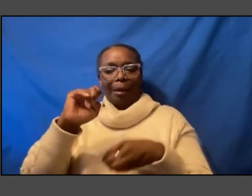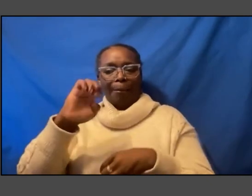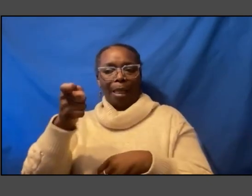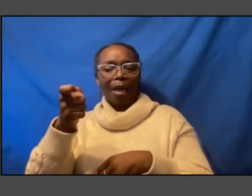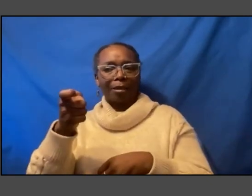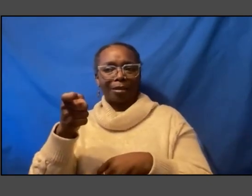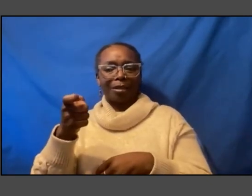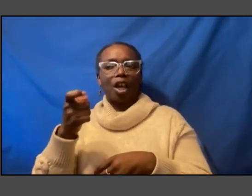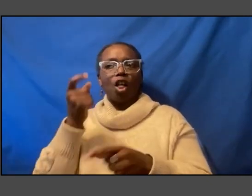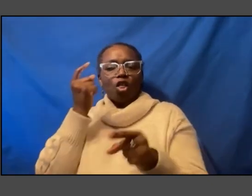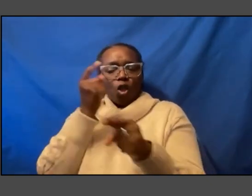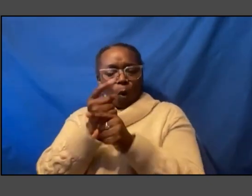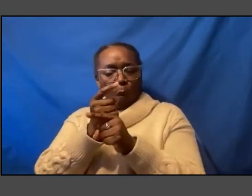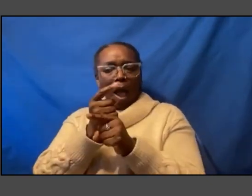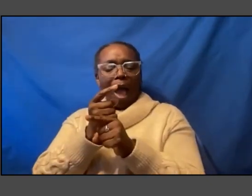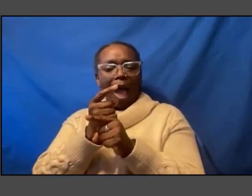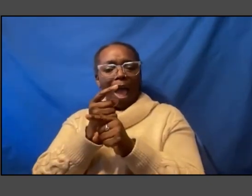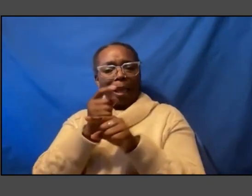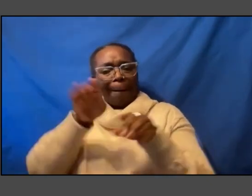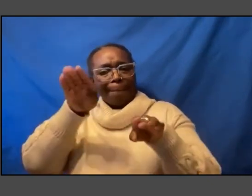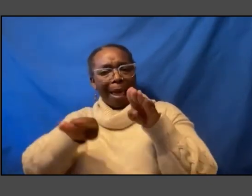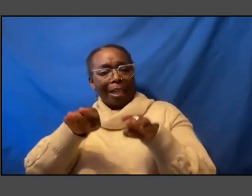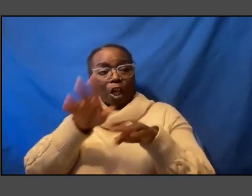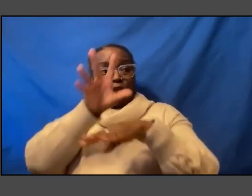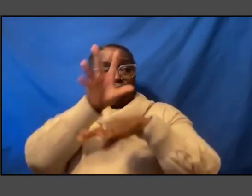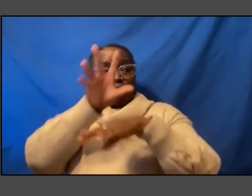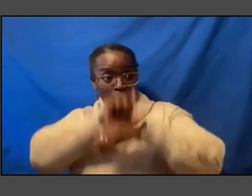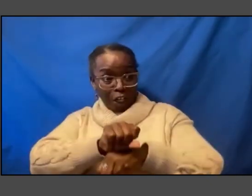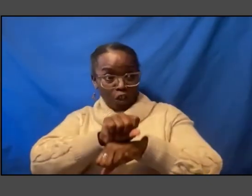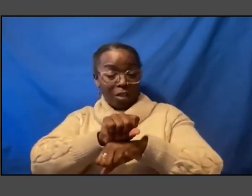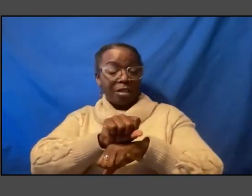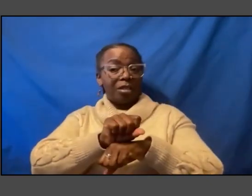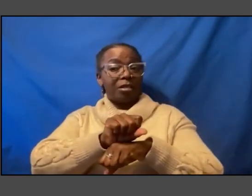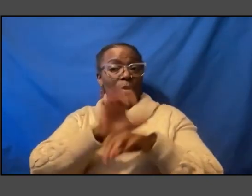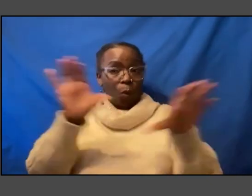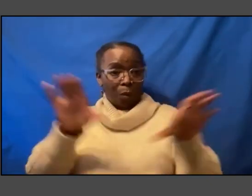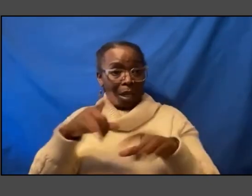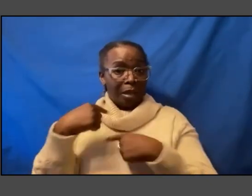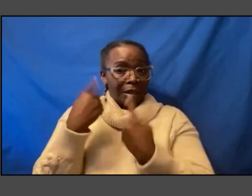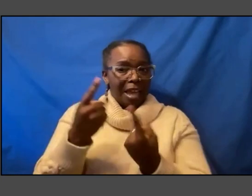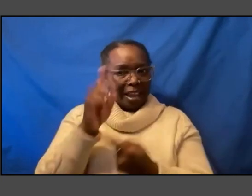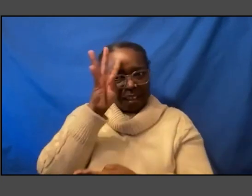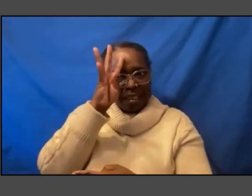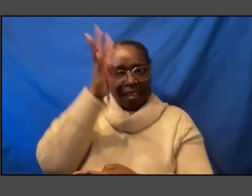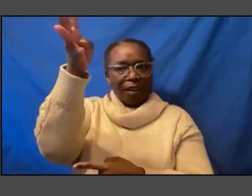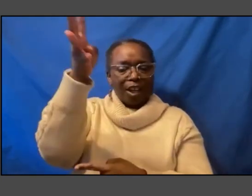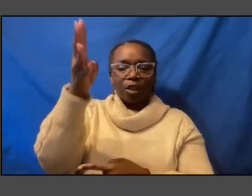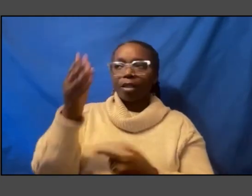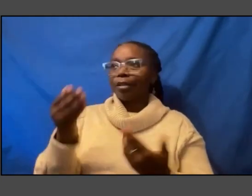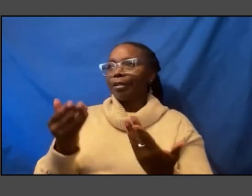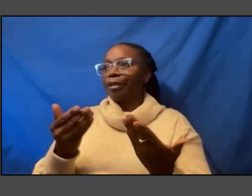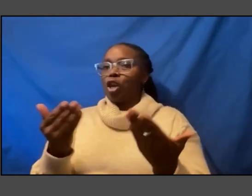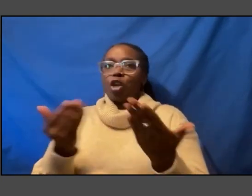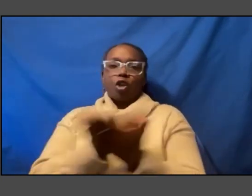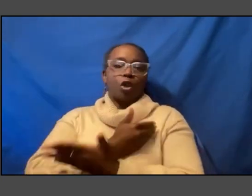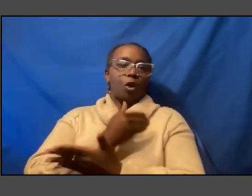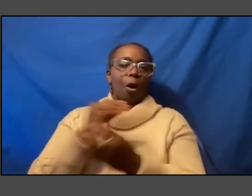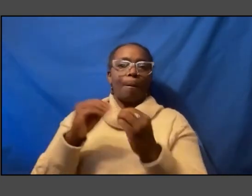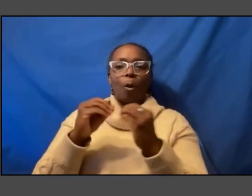the traditions of what we've done and innovation whether it's the new you know doing more digitally um basically